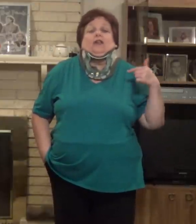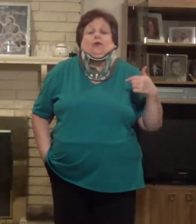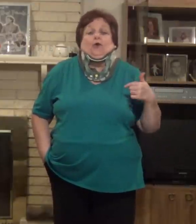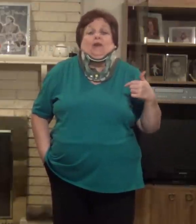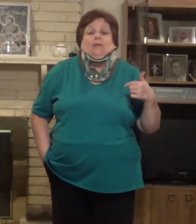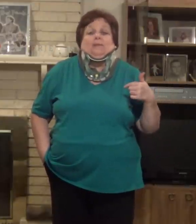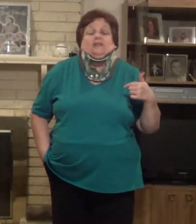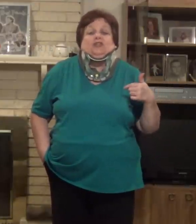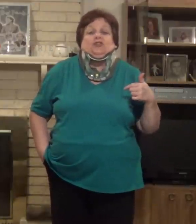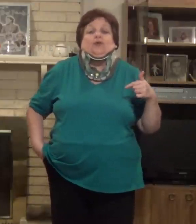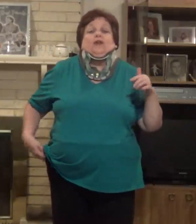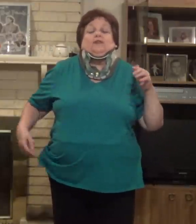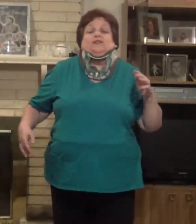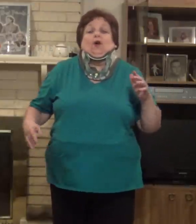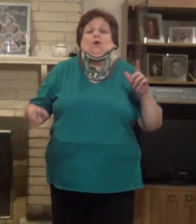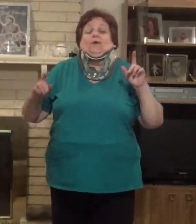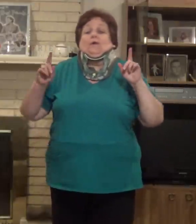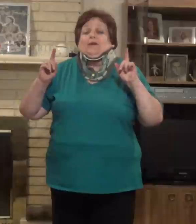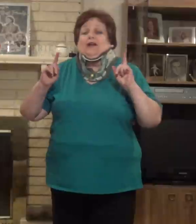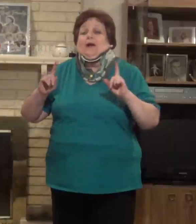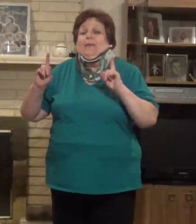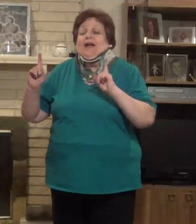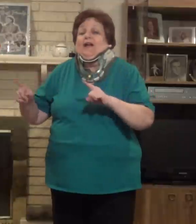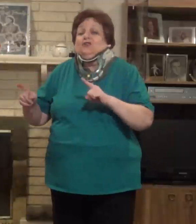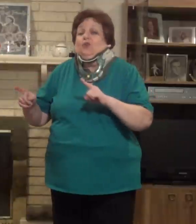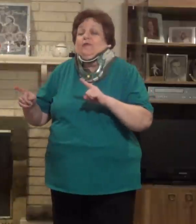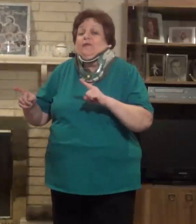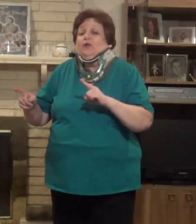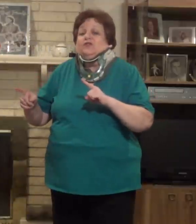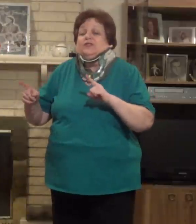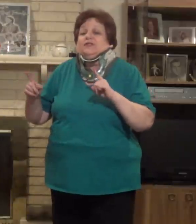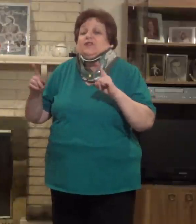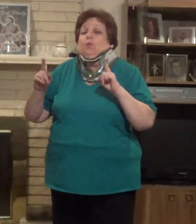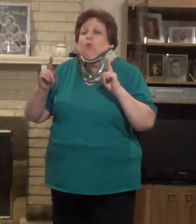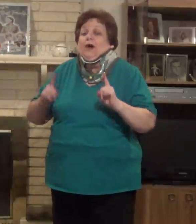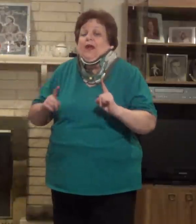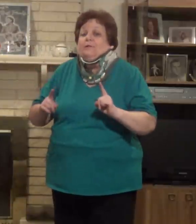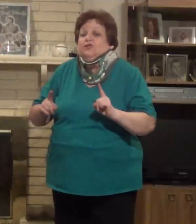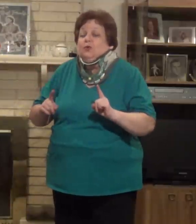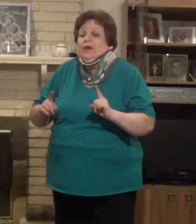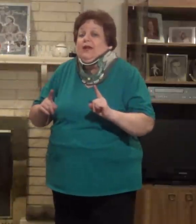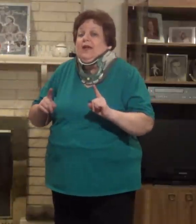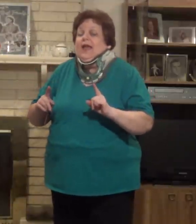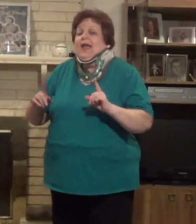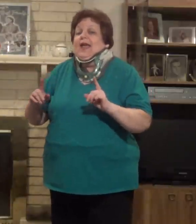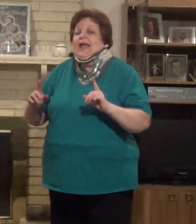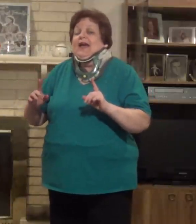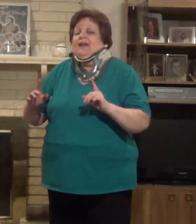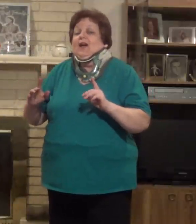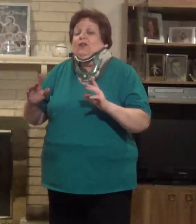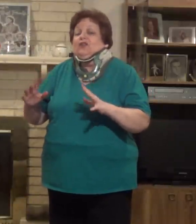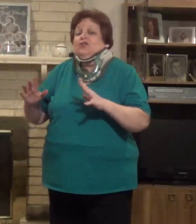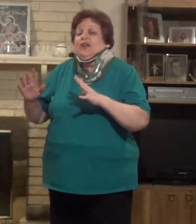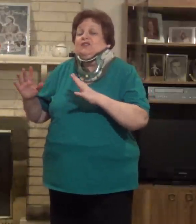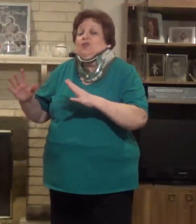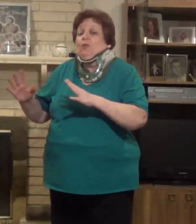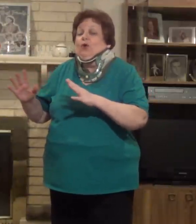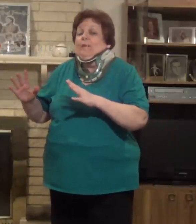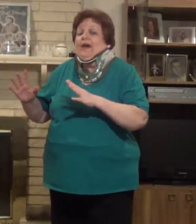let her know Money Mom sent you. So come back October 1st to see what I'm doing, and I'll let you guys know more about